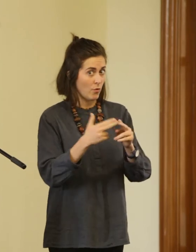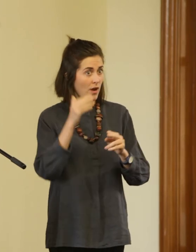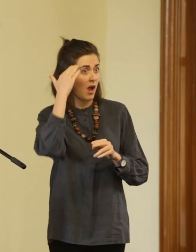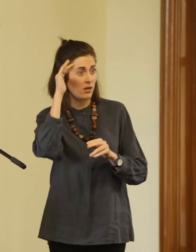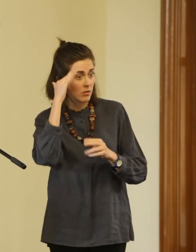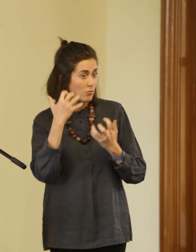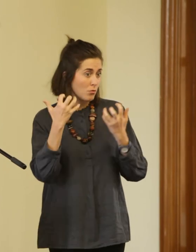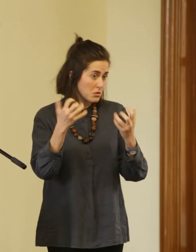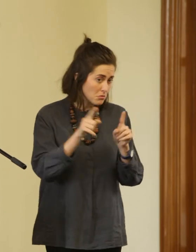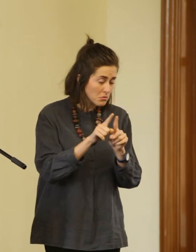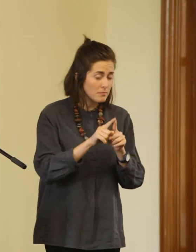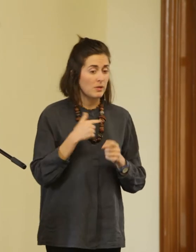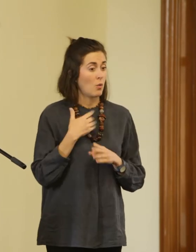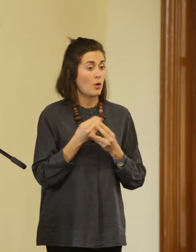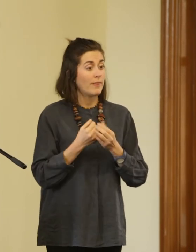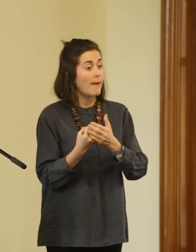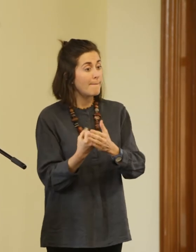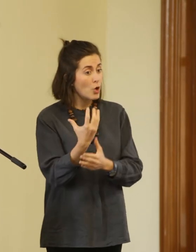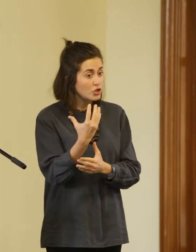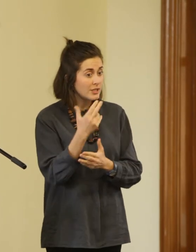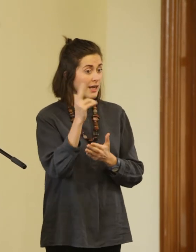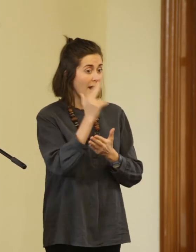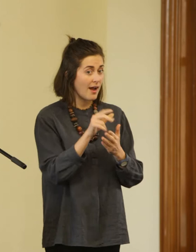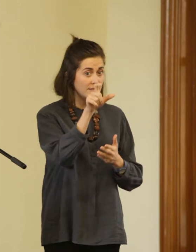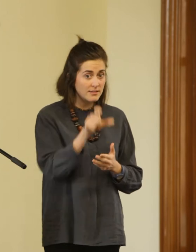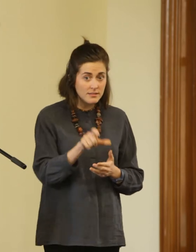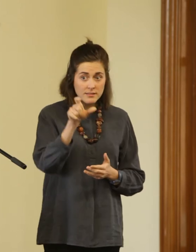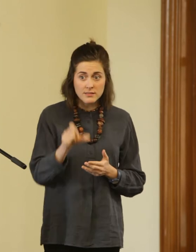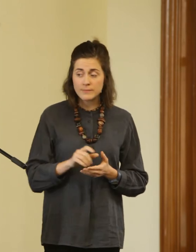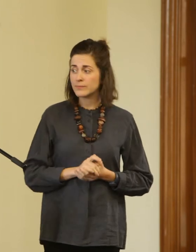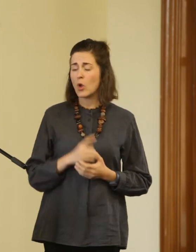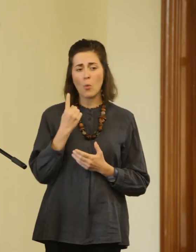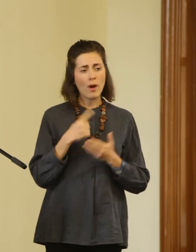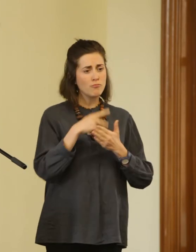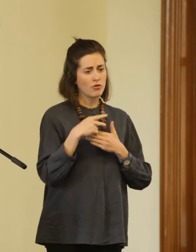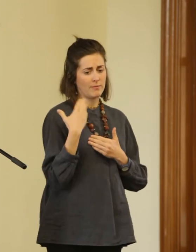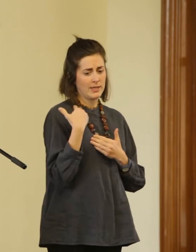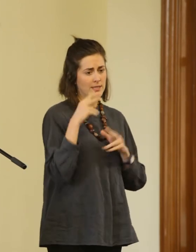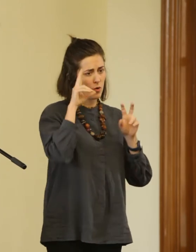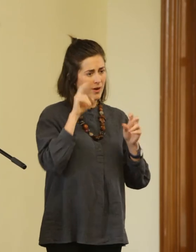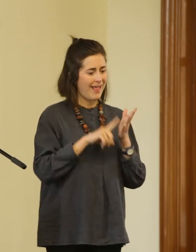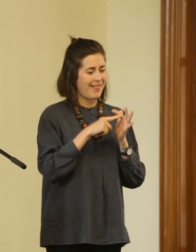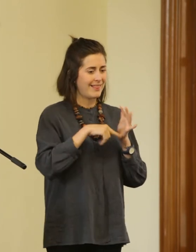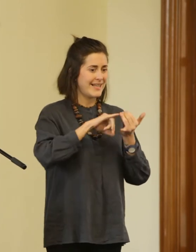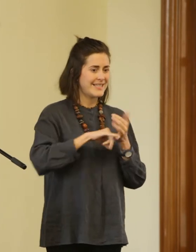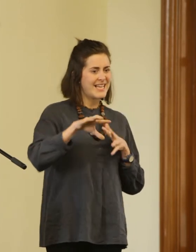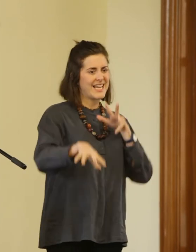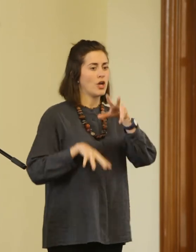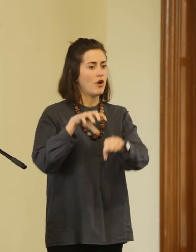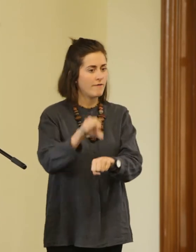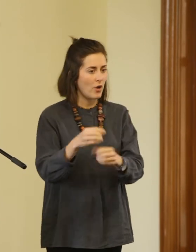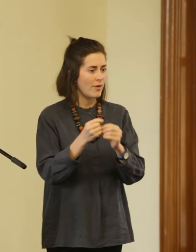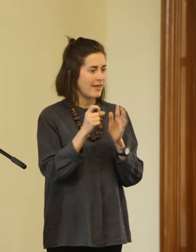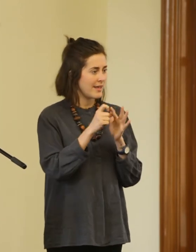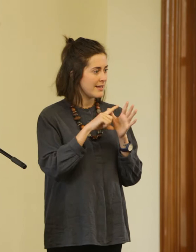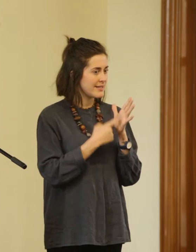I also work with emerging artists on a program recently called Let's Take Over with Darabin Arts which I think you can hear a little bit